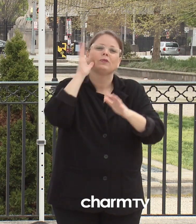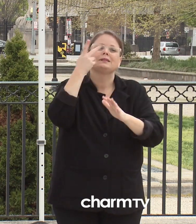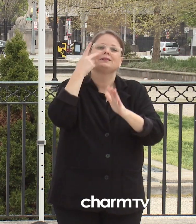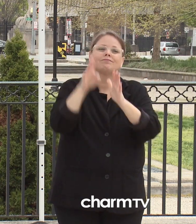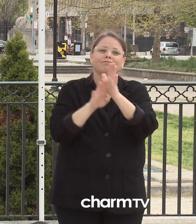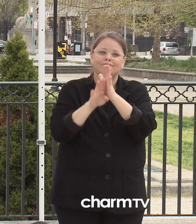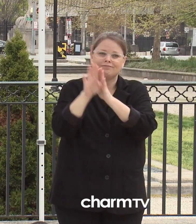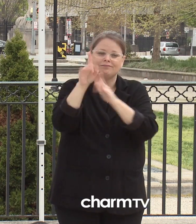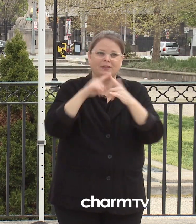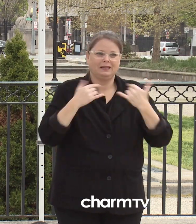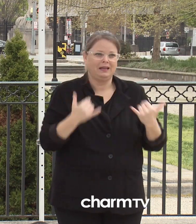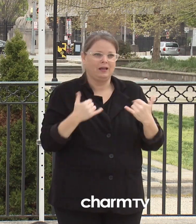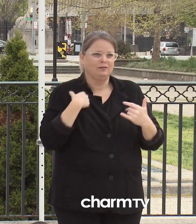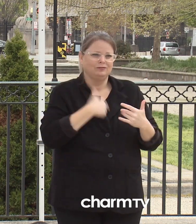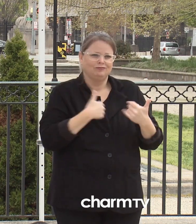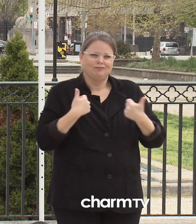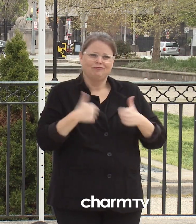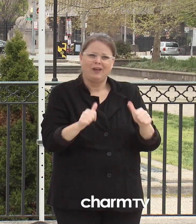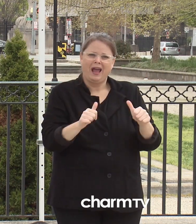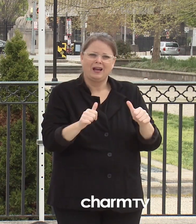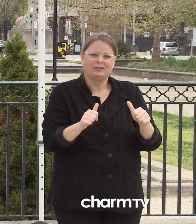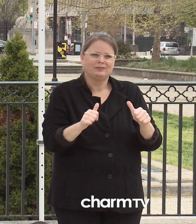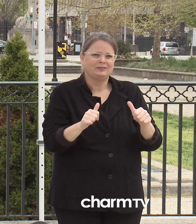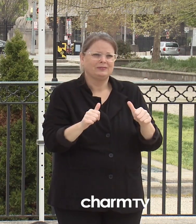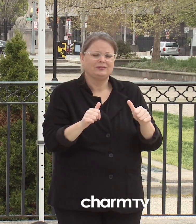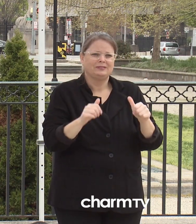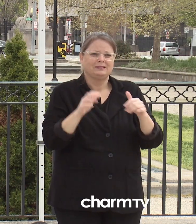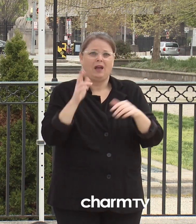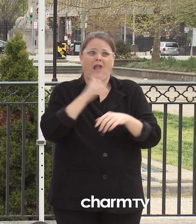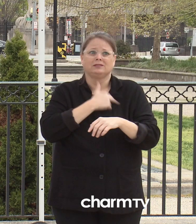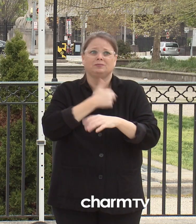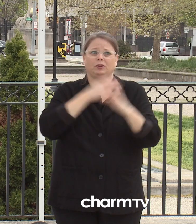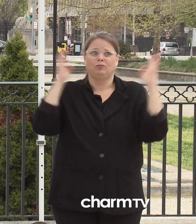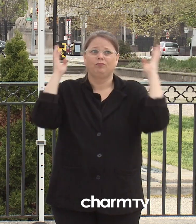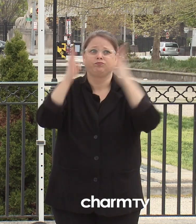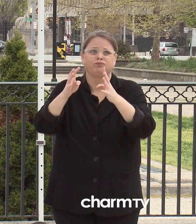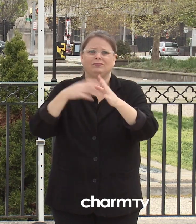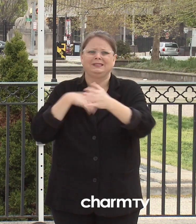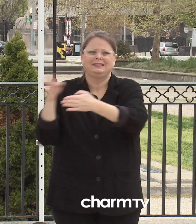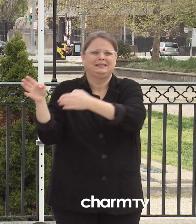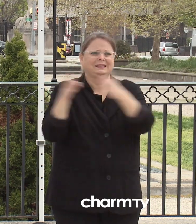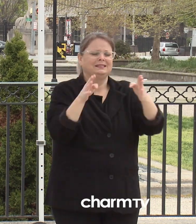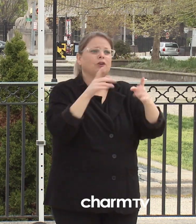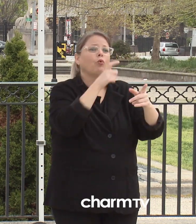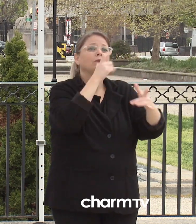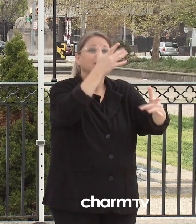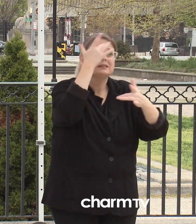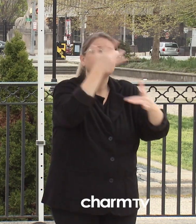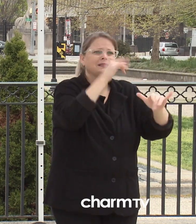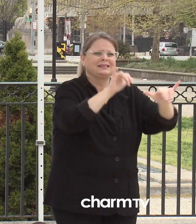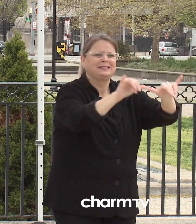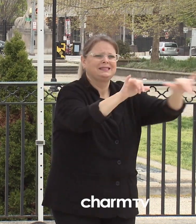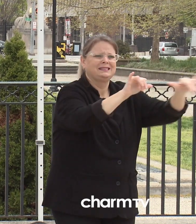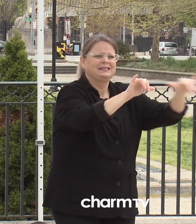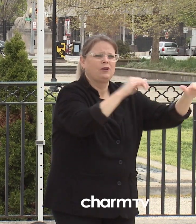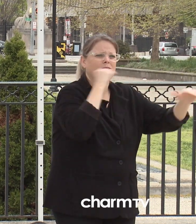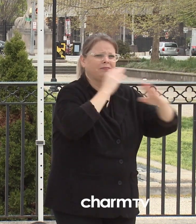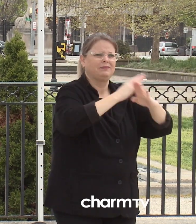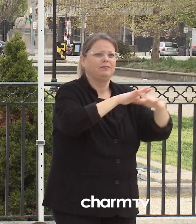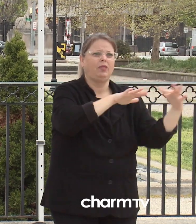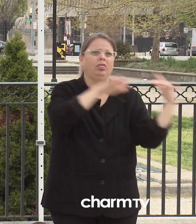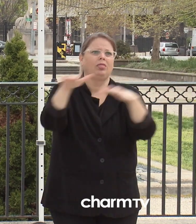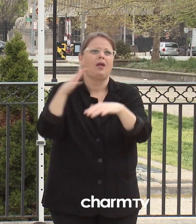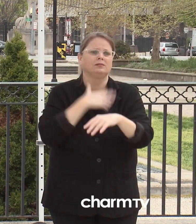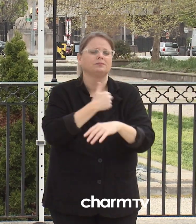department in the first place, the public-private partnership, which was set up to ensure that there is support across the city for all of our health care